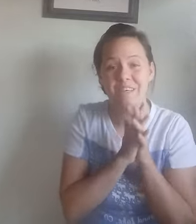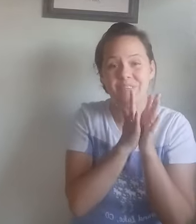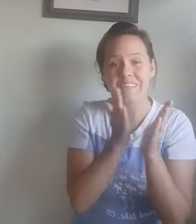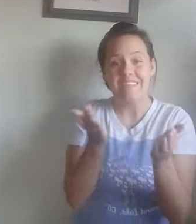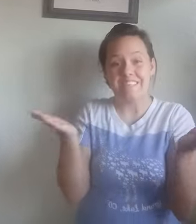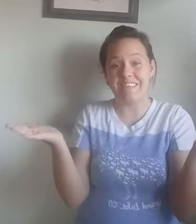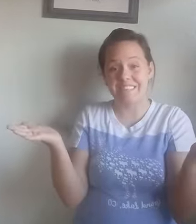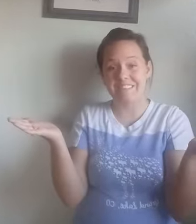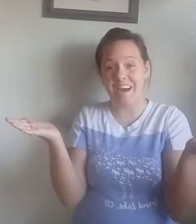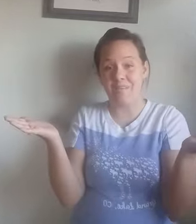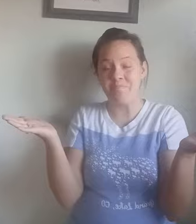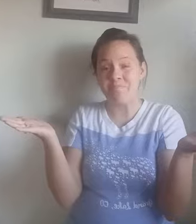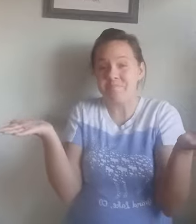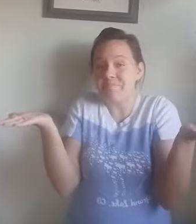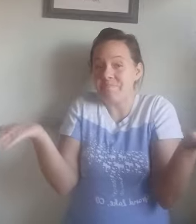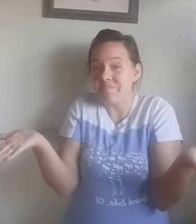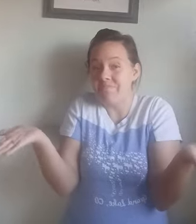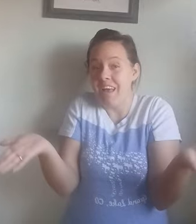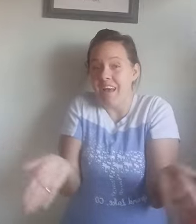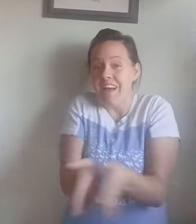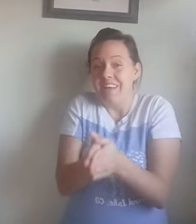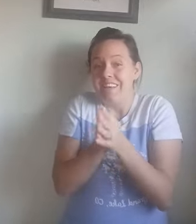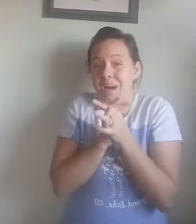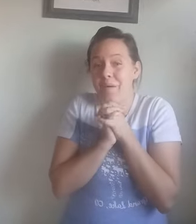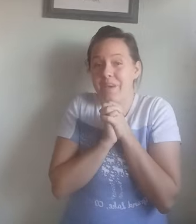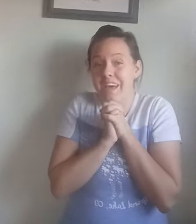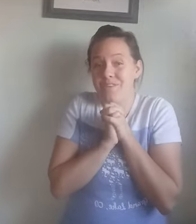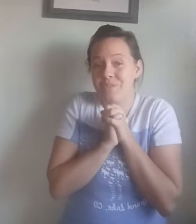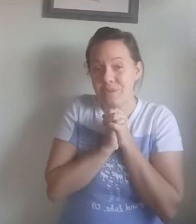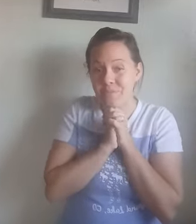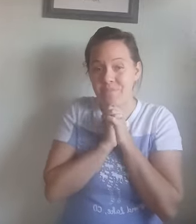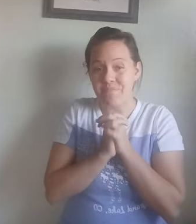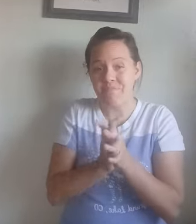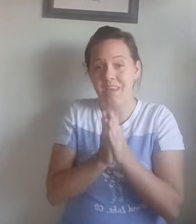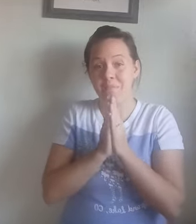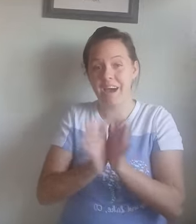you next time. right. Coming in soon. Bye. Bye.